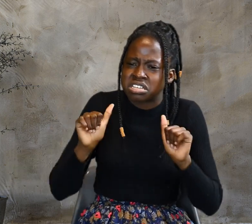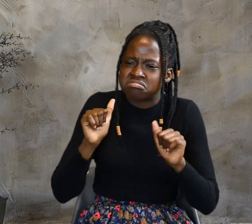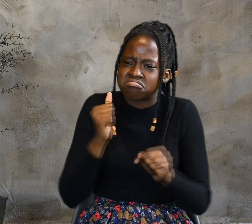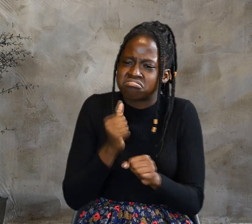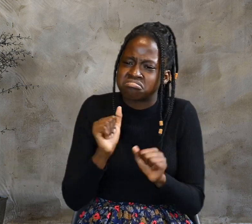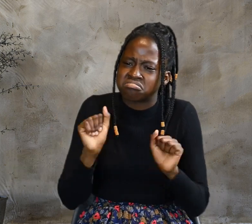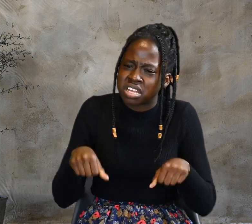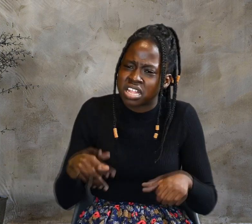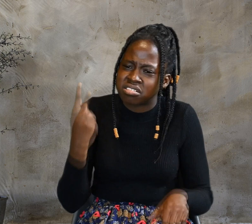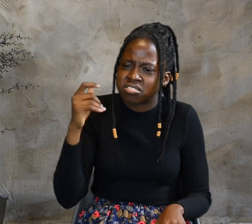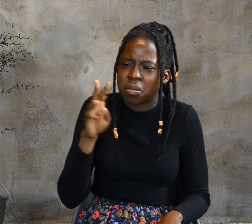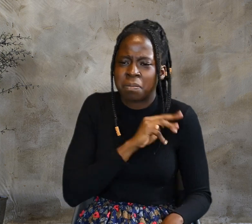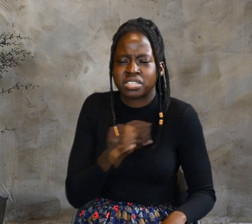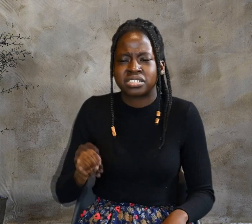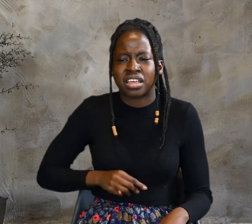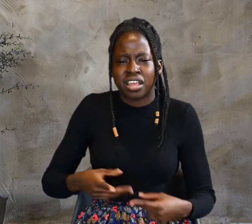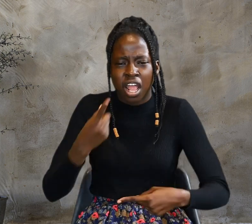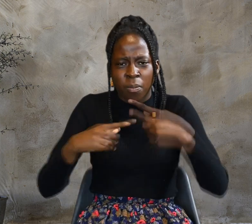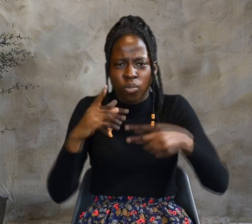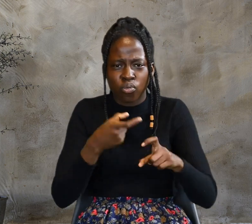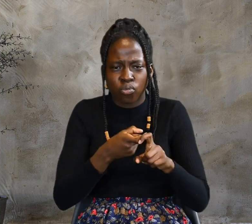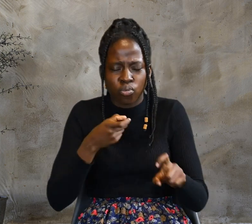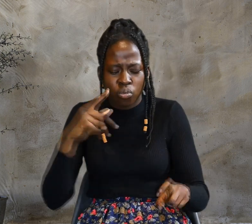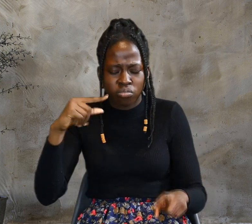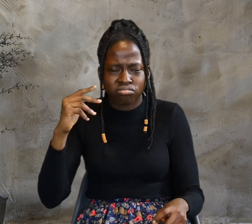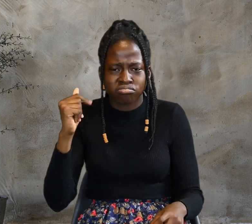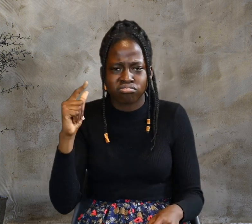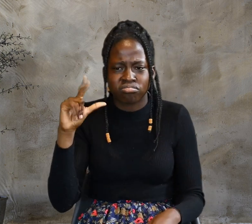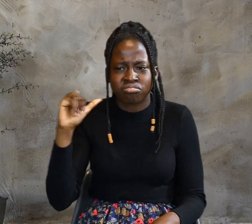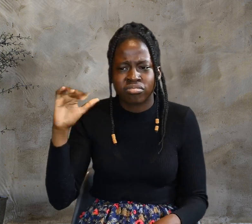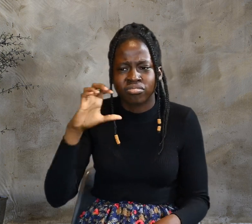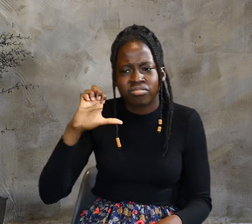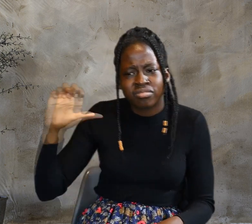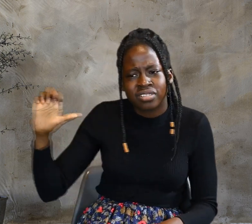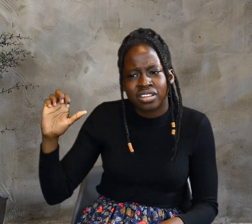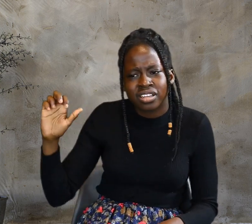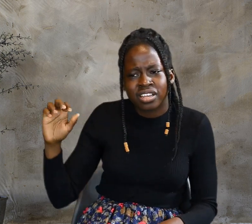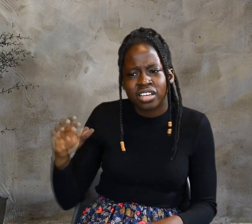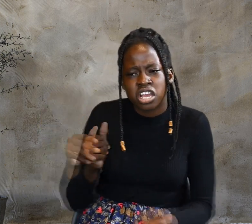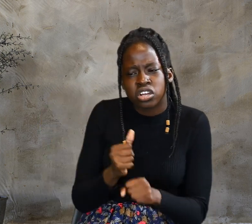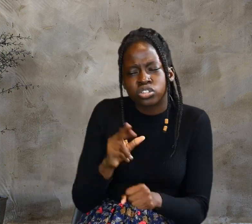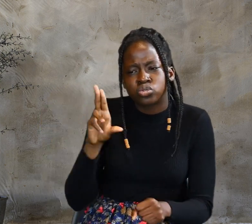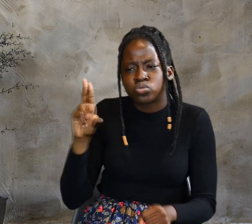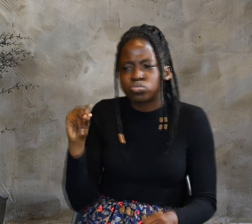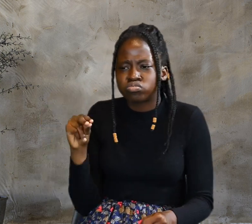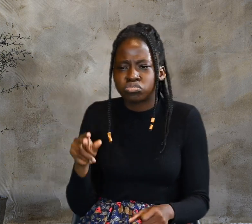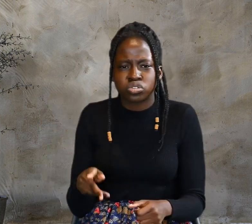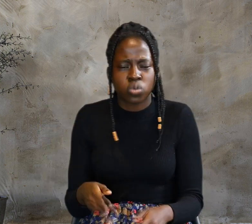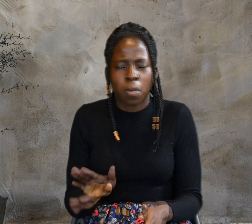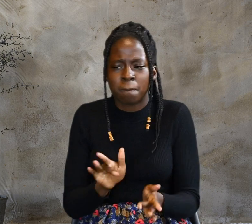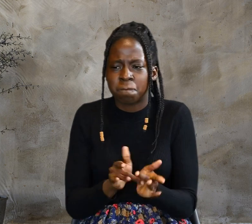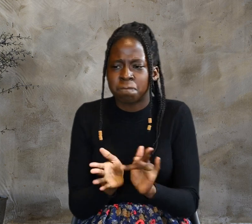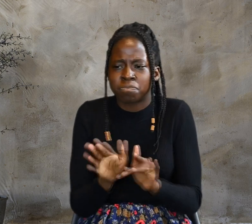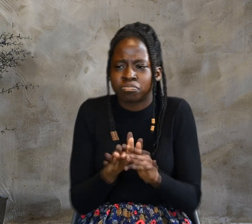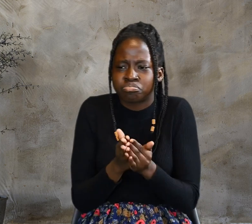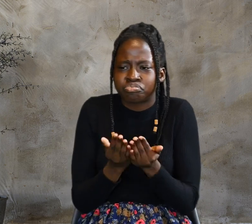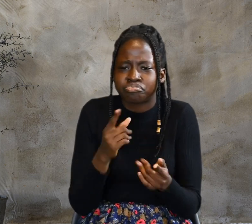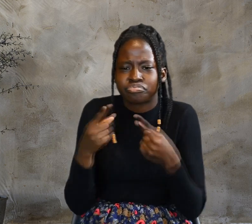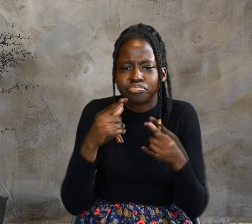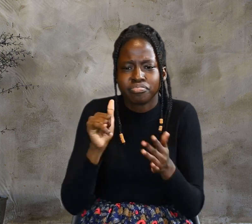Messiah come from Galilee? Does not the scripture say that the Messiah will come